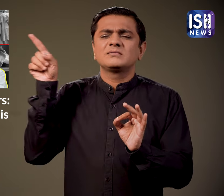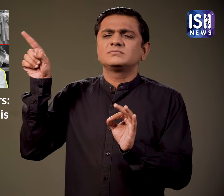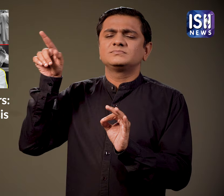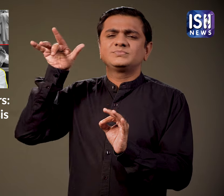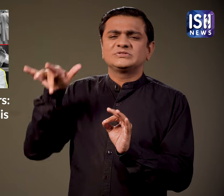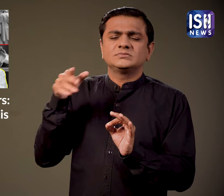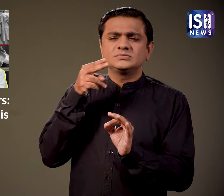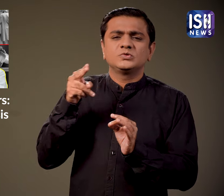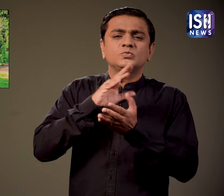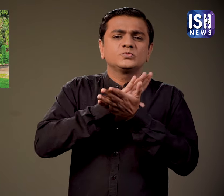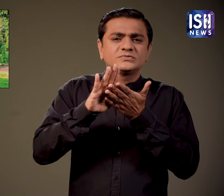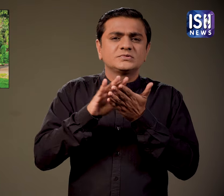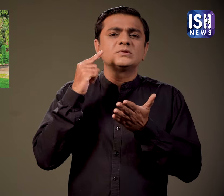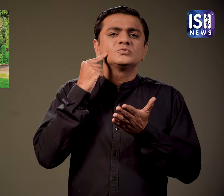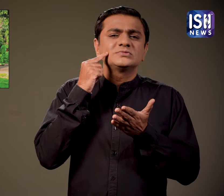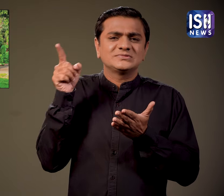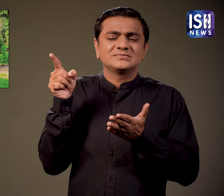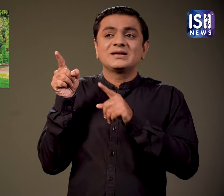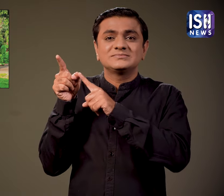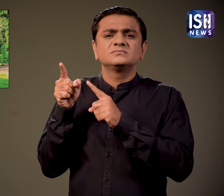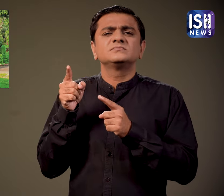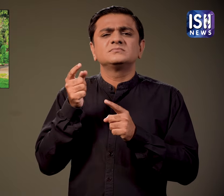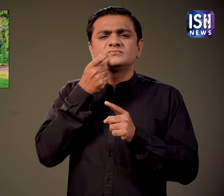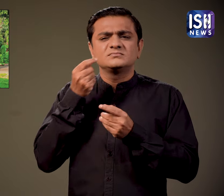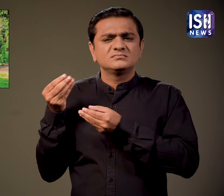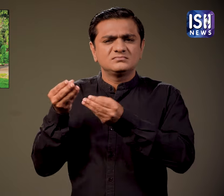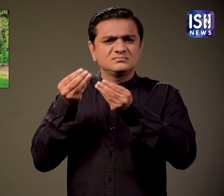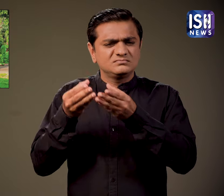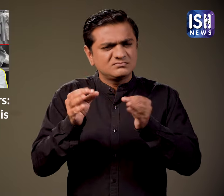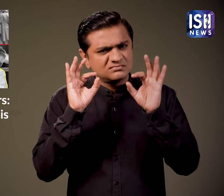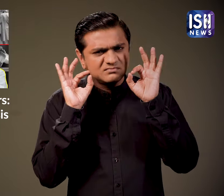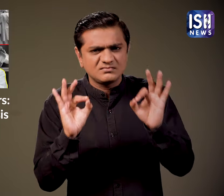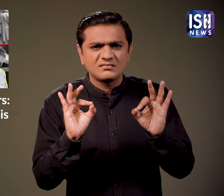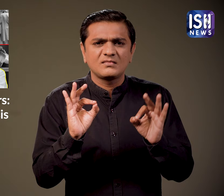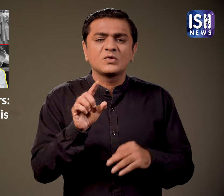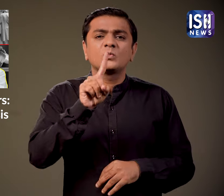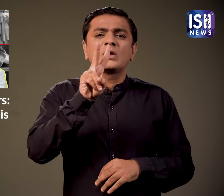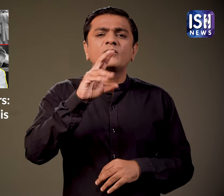The hospital usually purchases medicines from the Hafkin Institute and has 12 crore in funds.